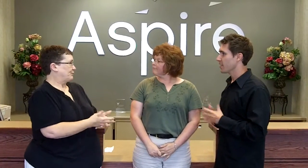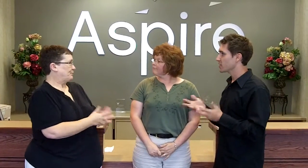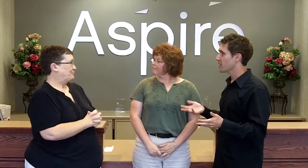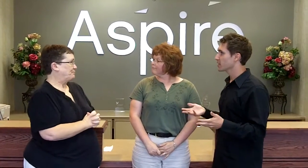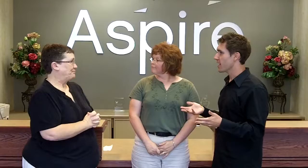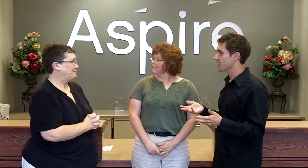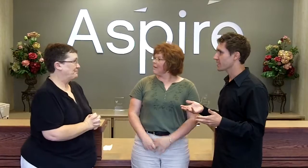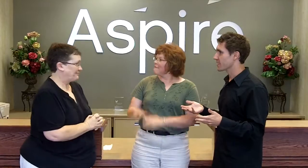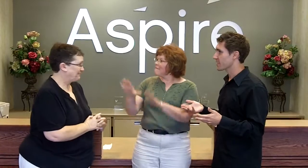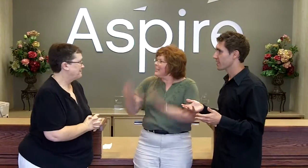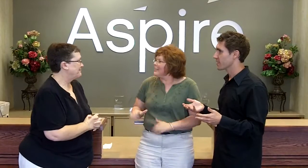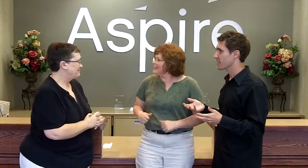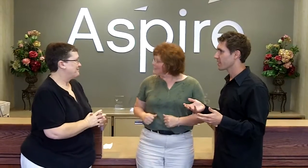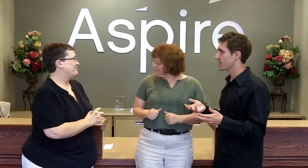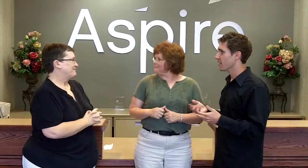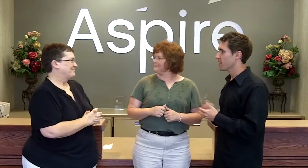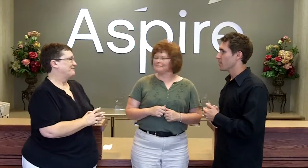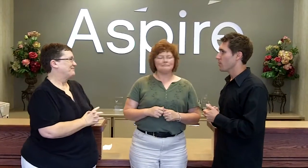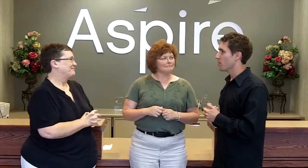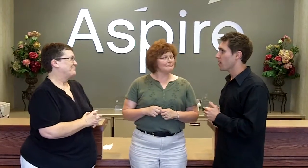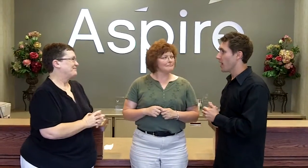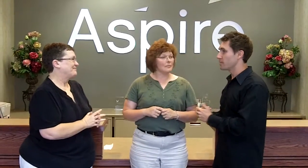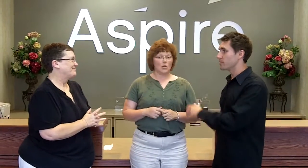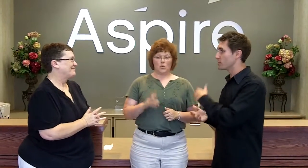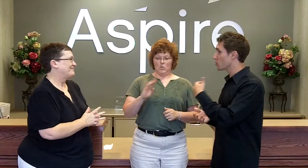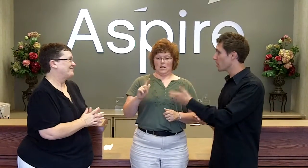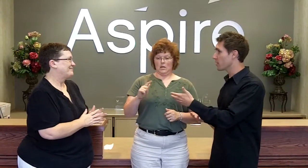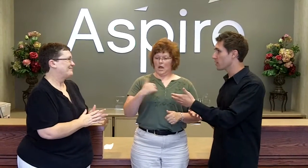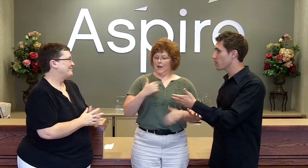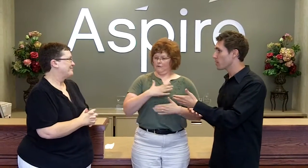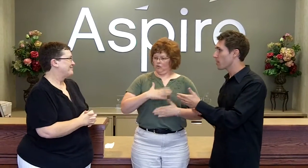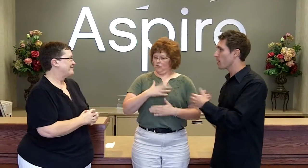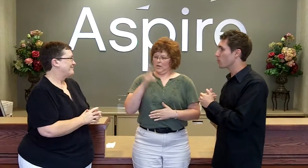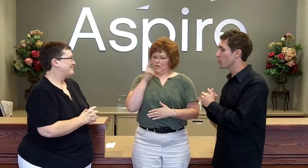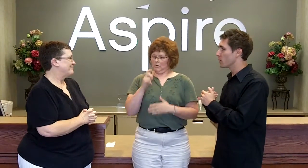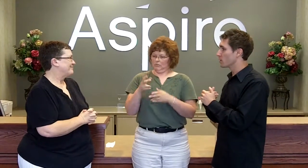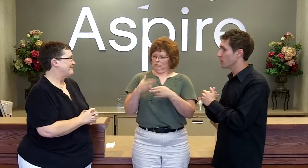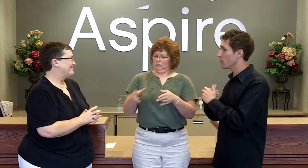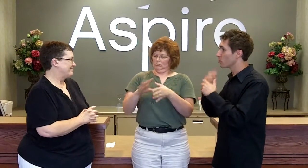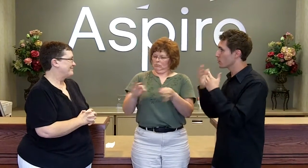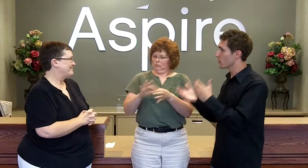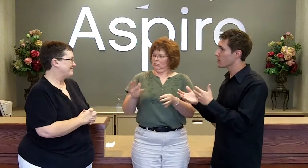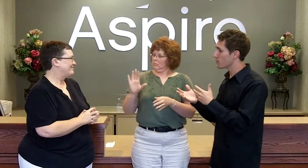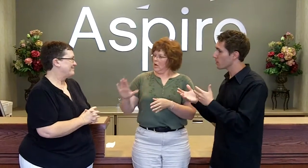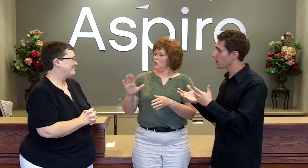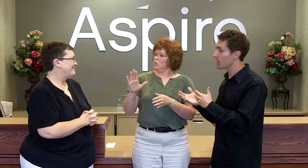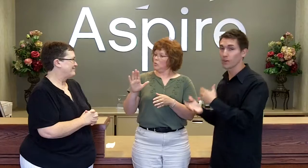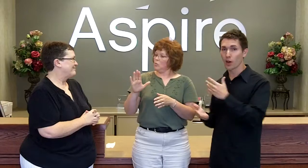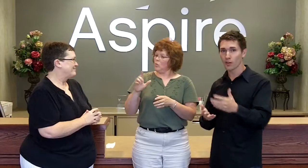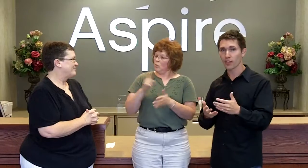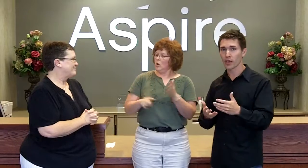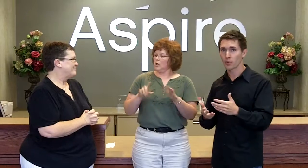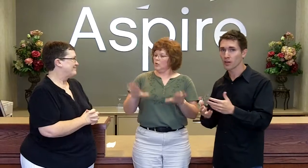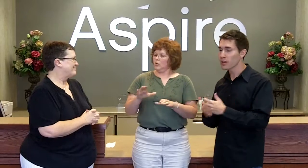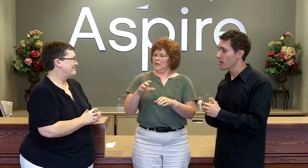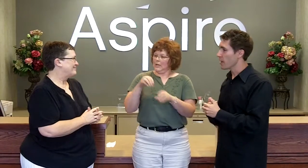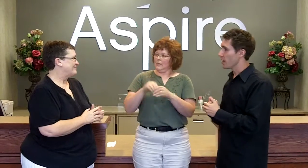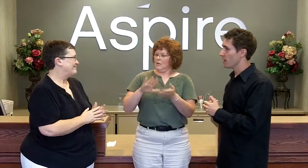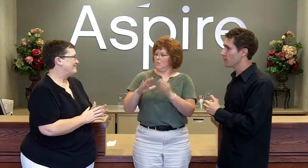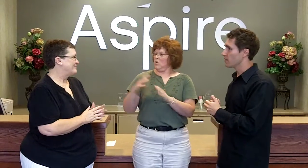That's fantastic. Well, I've enjoyed hearing a bit about what you were doing in the community kind of off camera, and